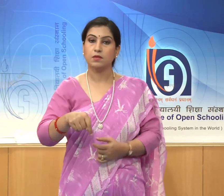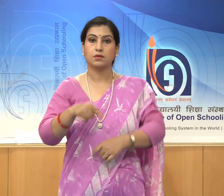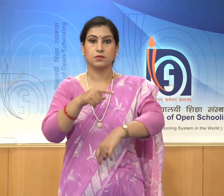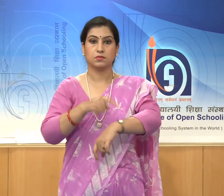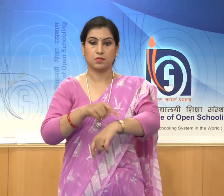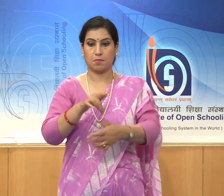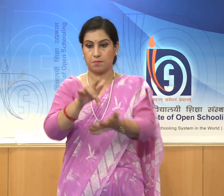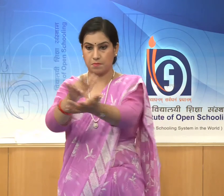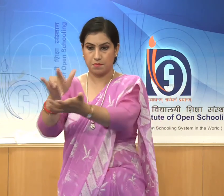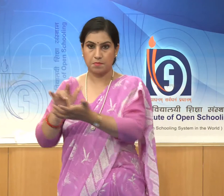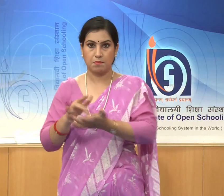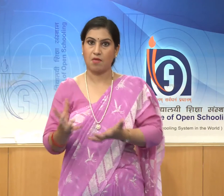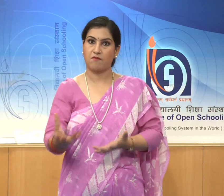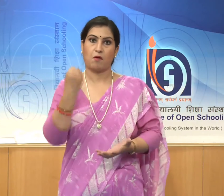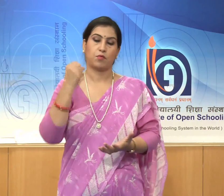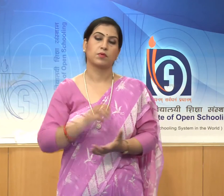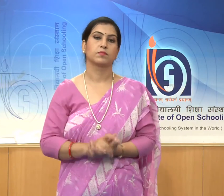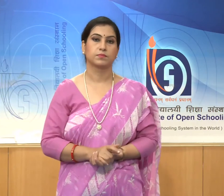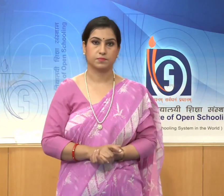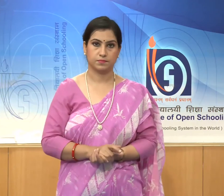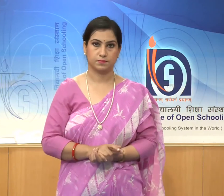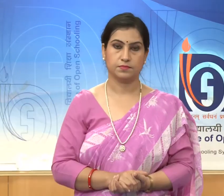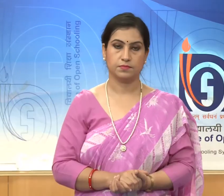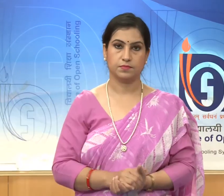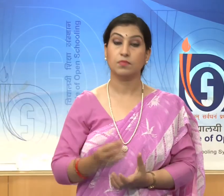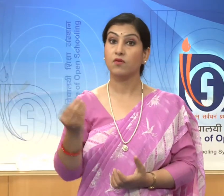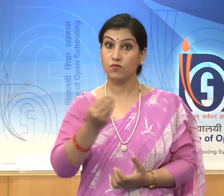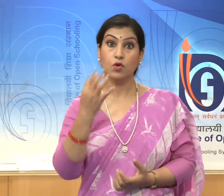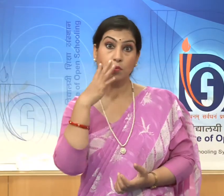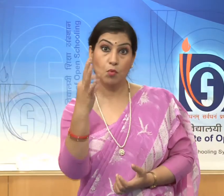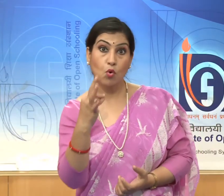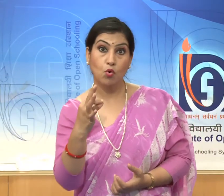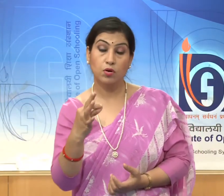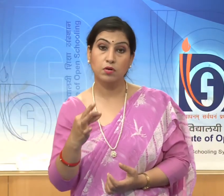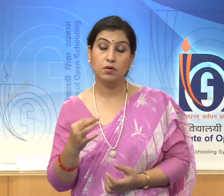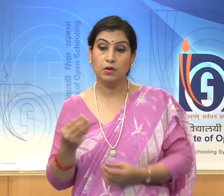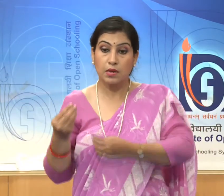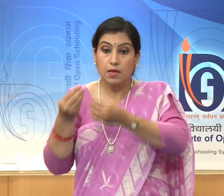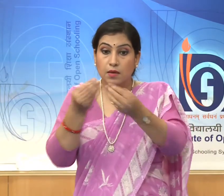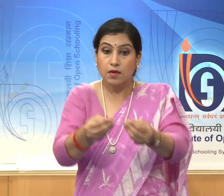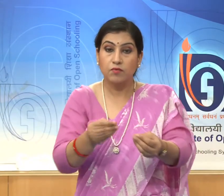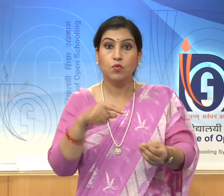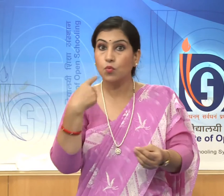these centres. Some of the important contributions of the